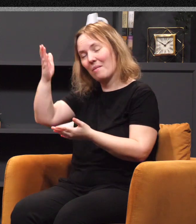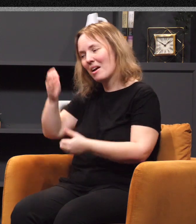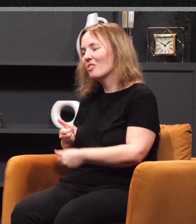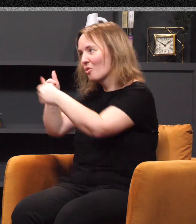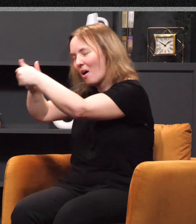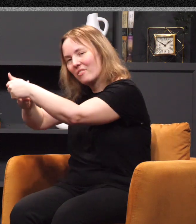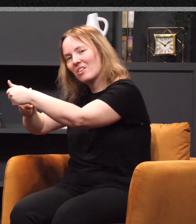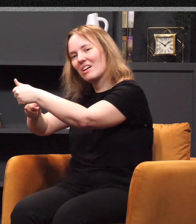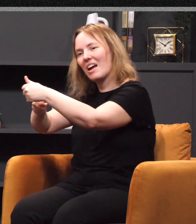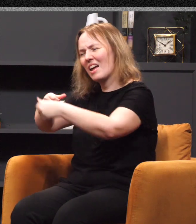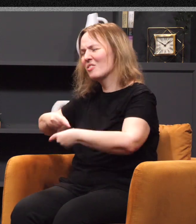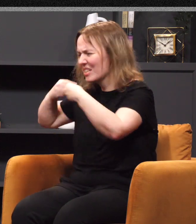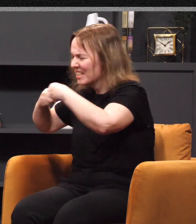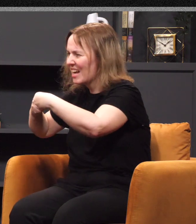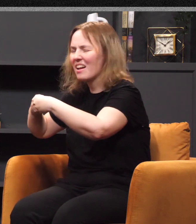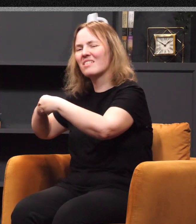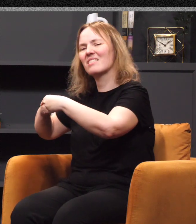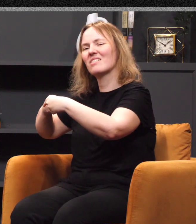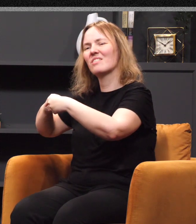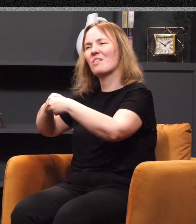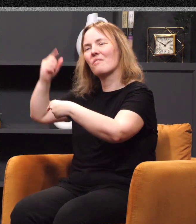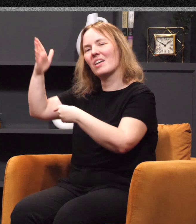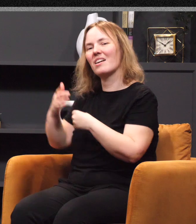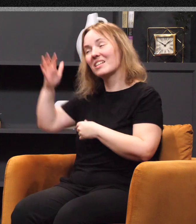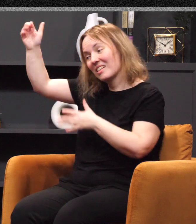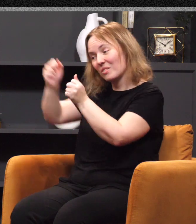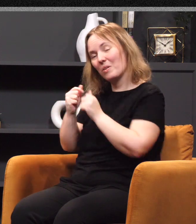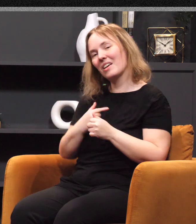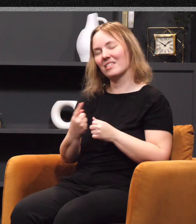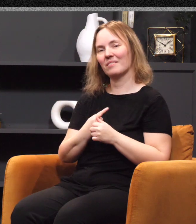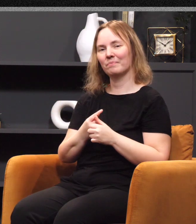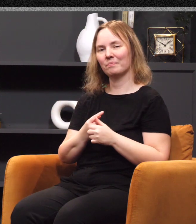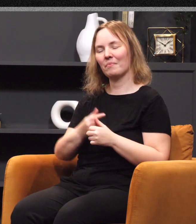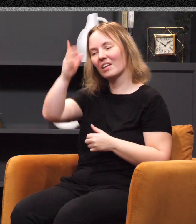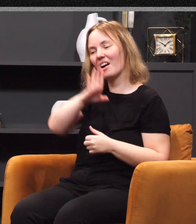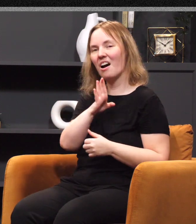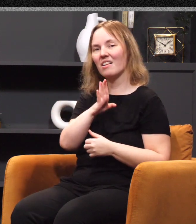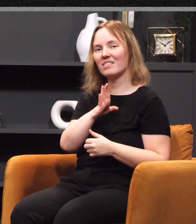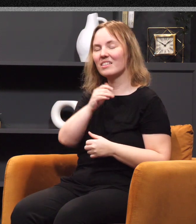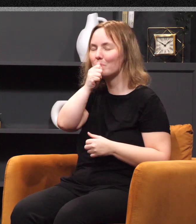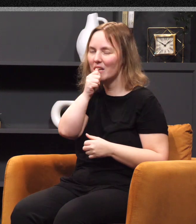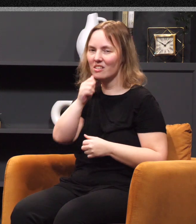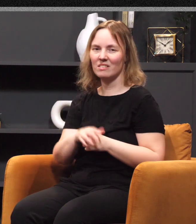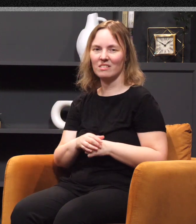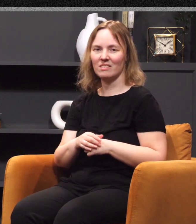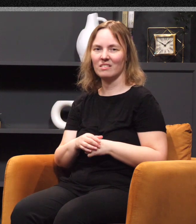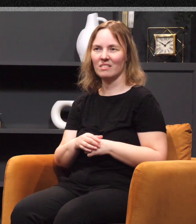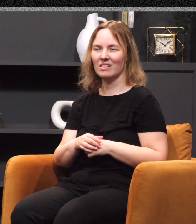go after it, if you will contend for that, I am with you. You see, my friends, God is patient. He is